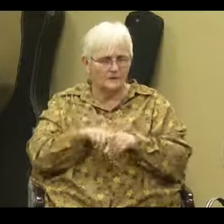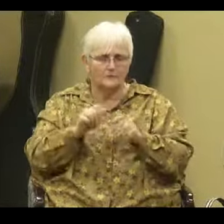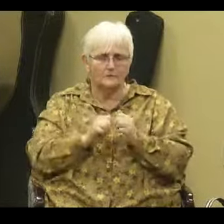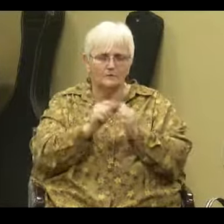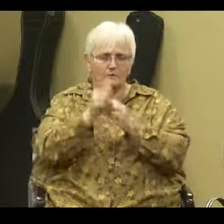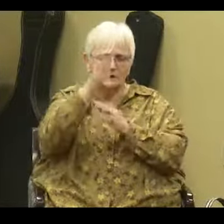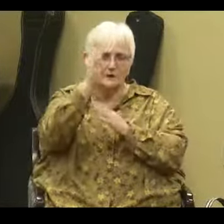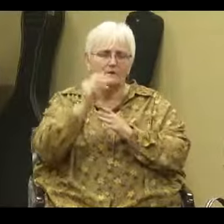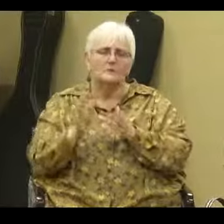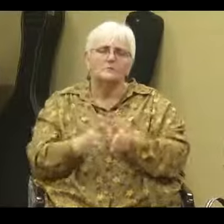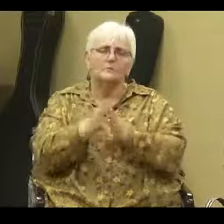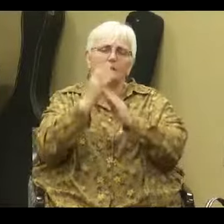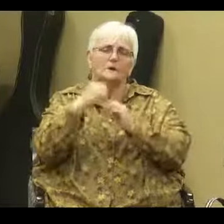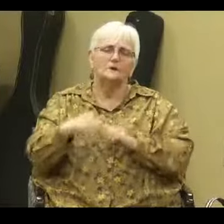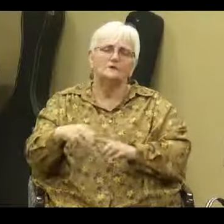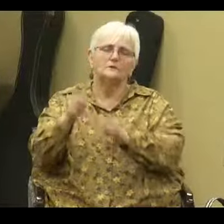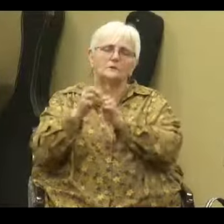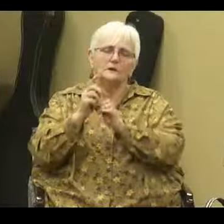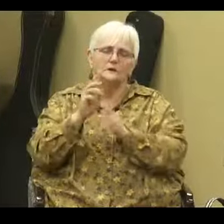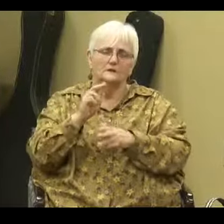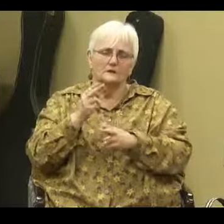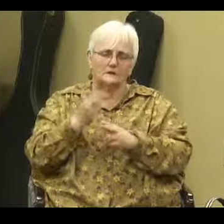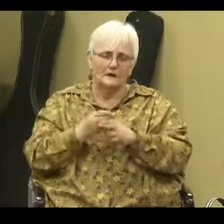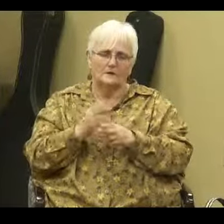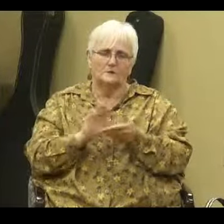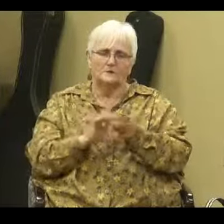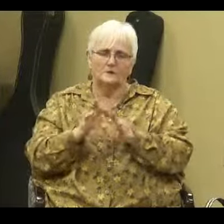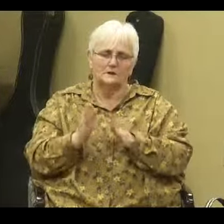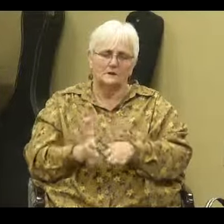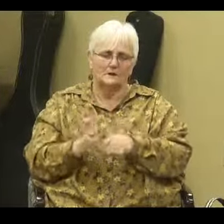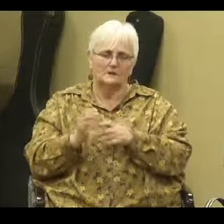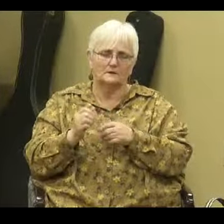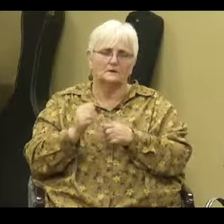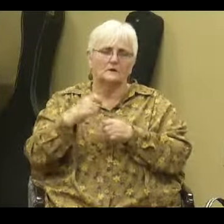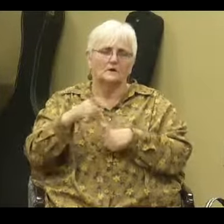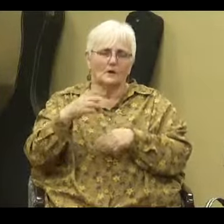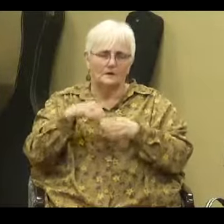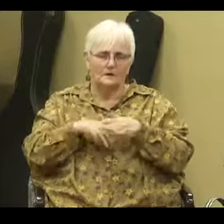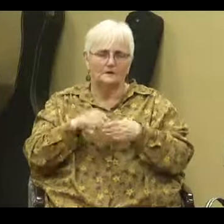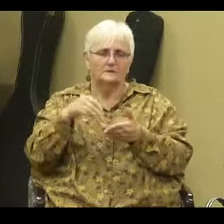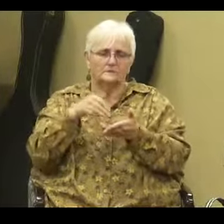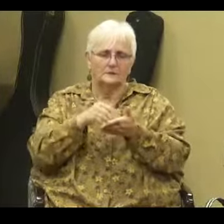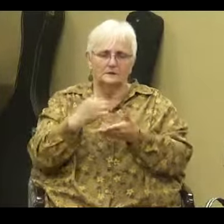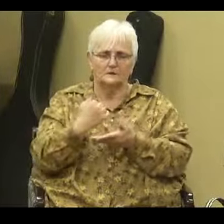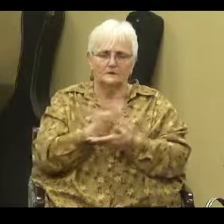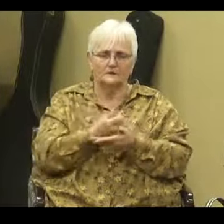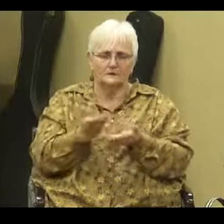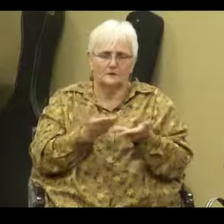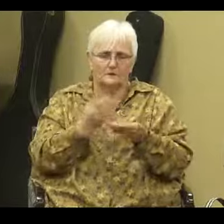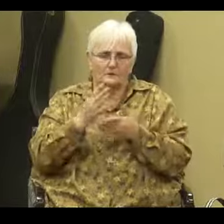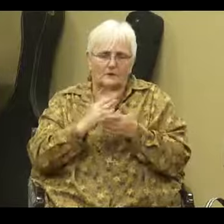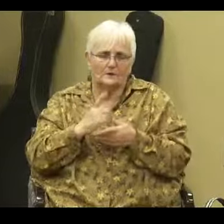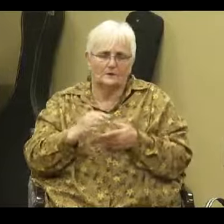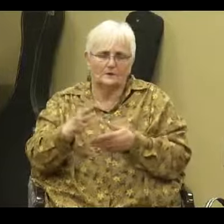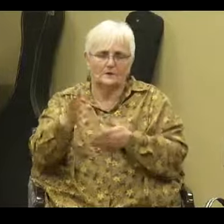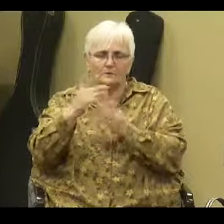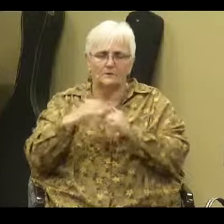God, as we praise you and meet in the name of Jesus Christ, God, that you are in our midst. And we just pray, Lord, that you bless this time,